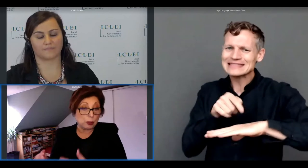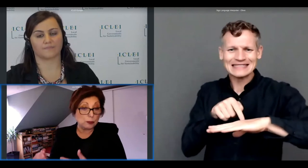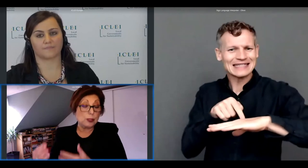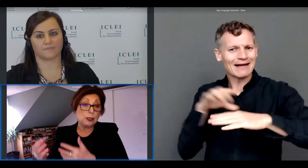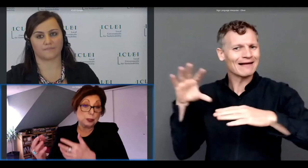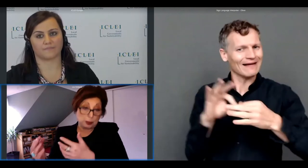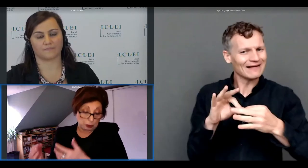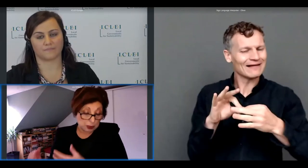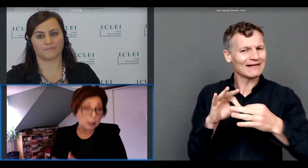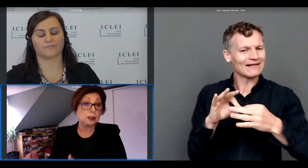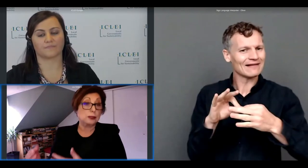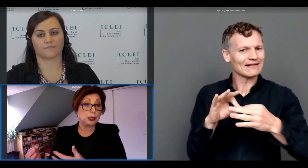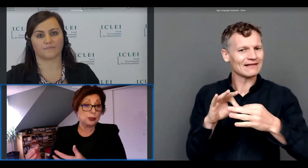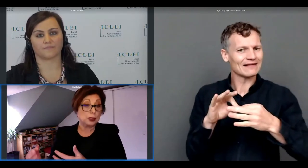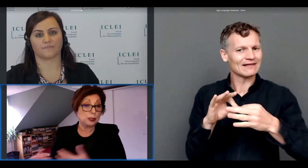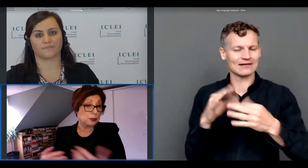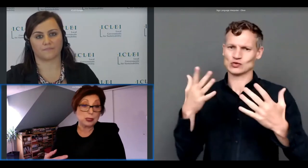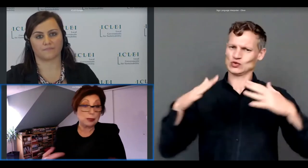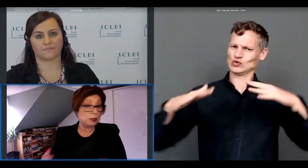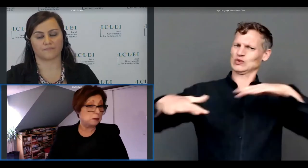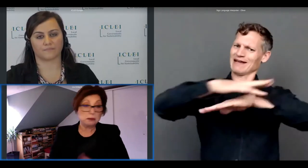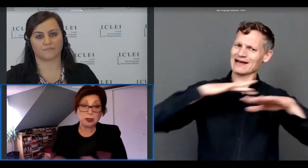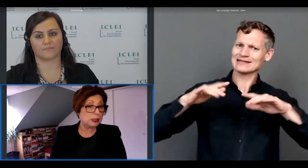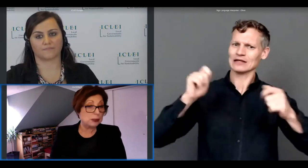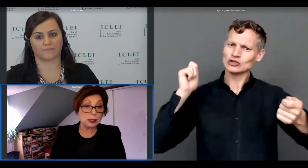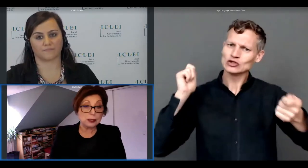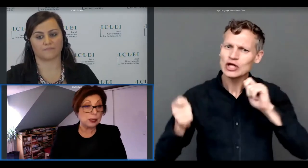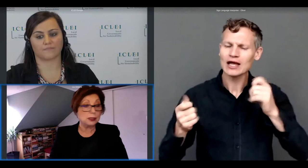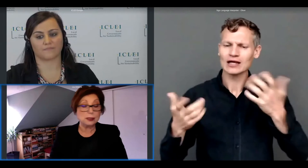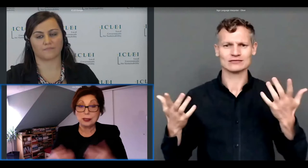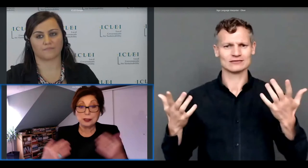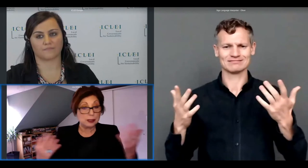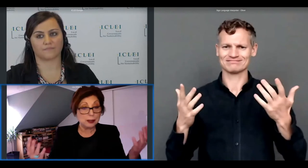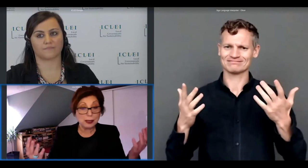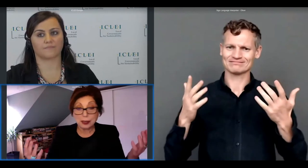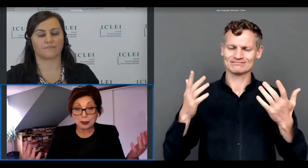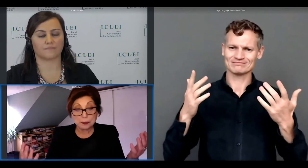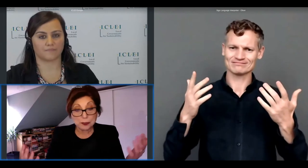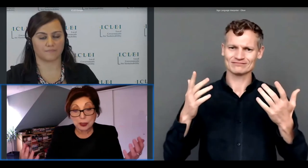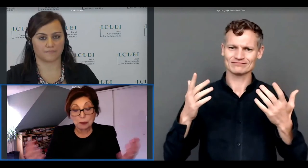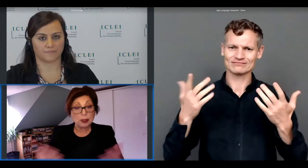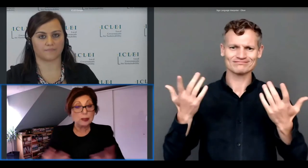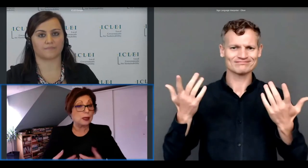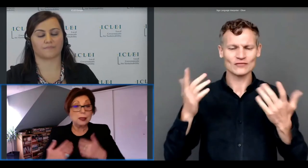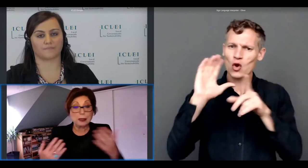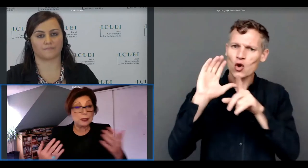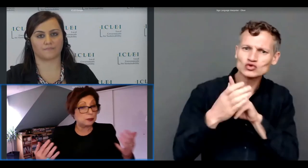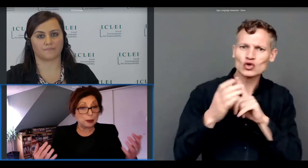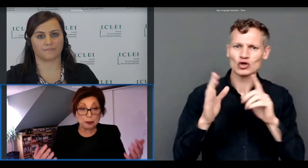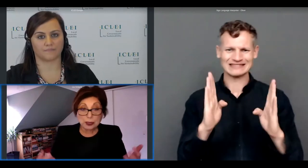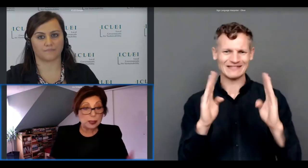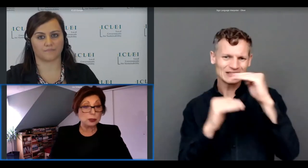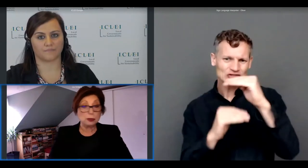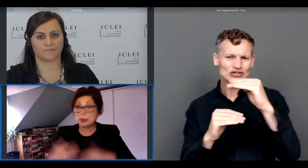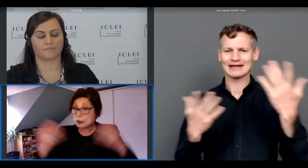of societal changes as we said fragmented identities different kinds of